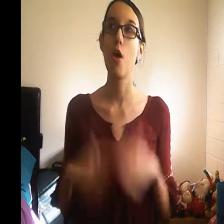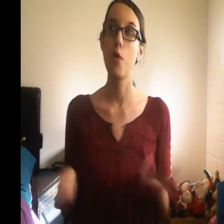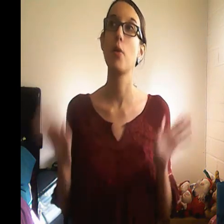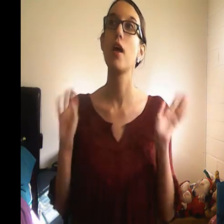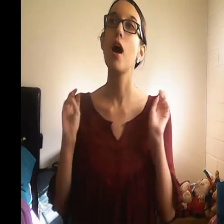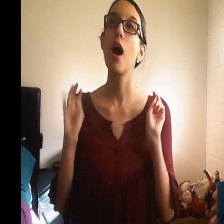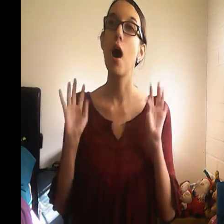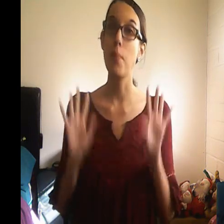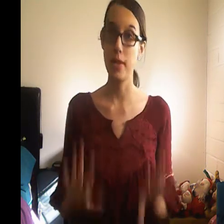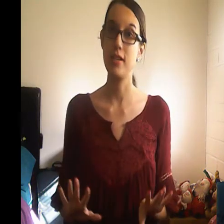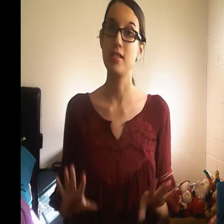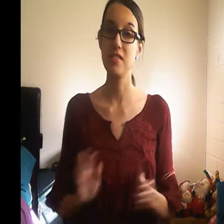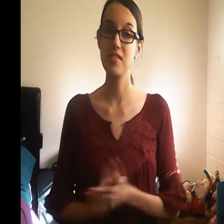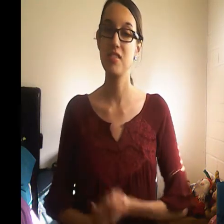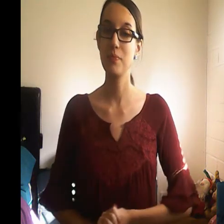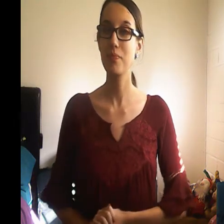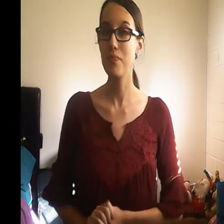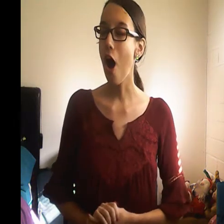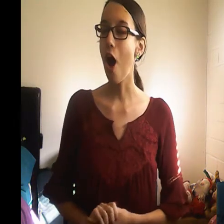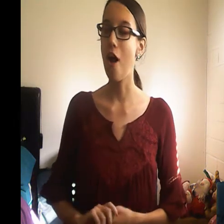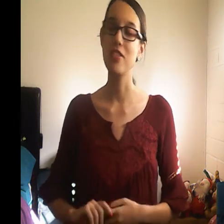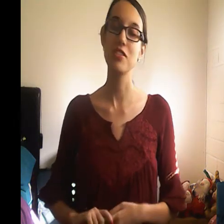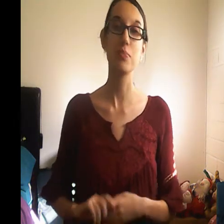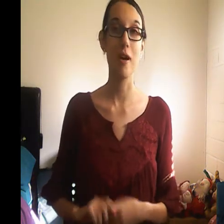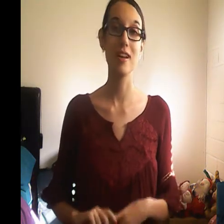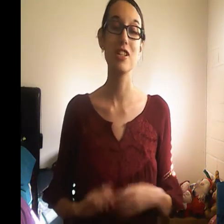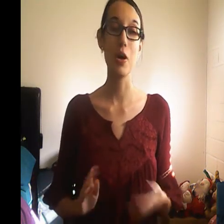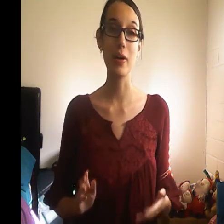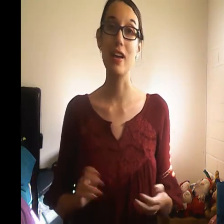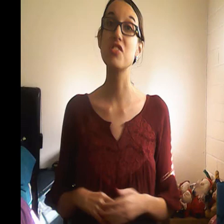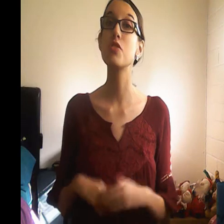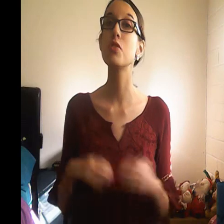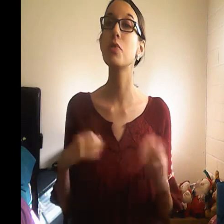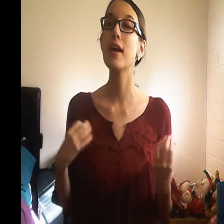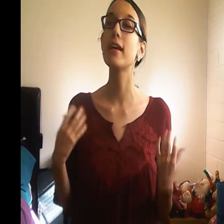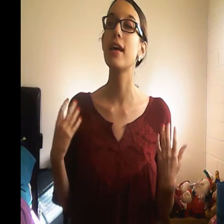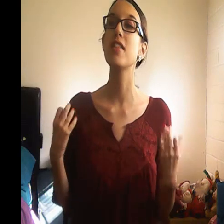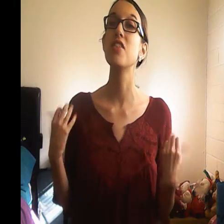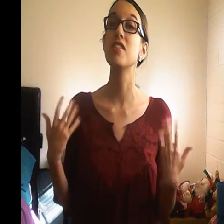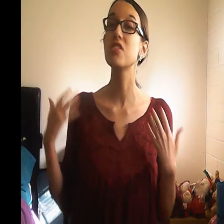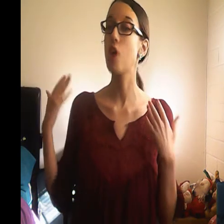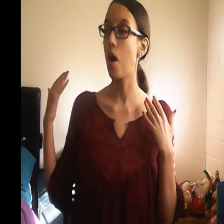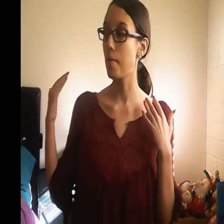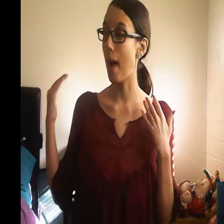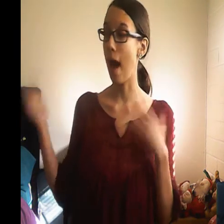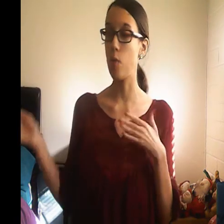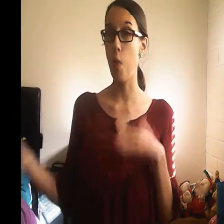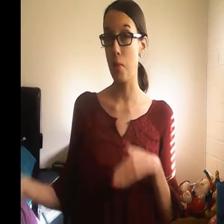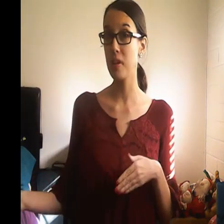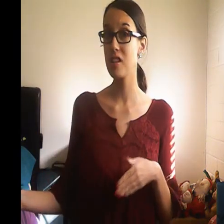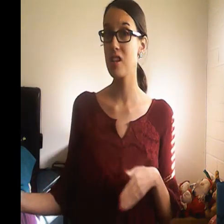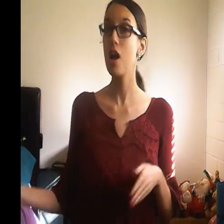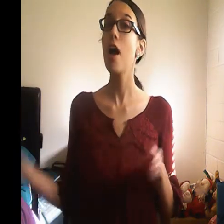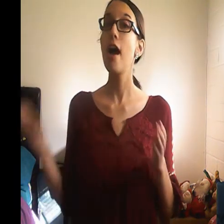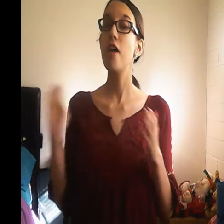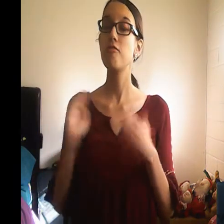opinions on this product okay so you can get this um at walmart for